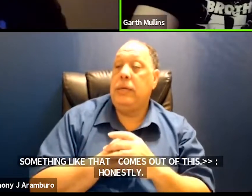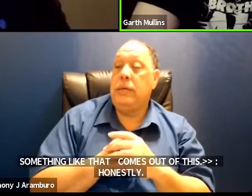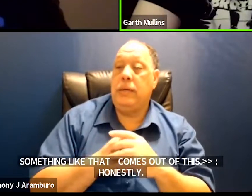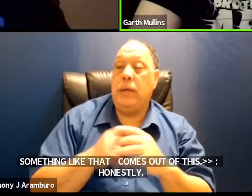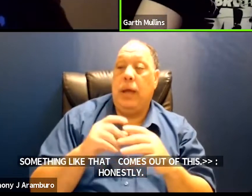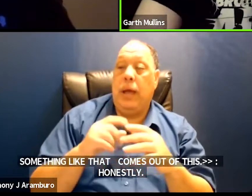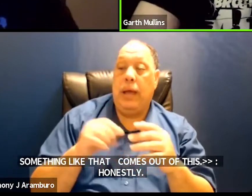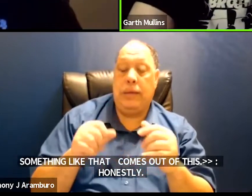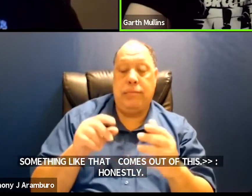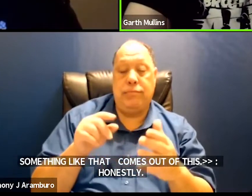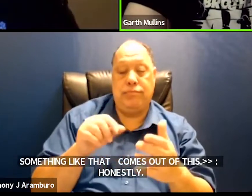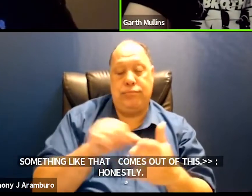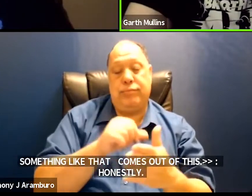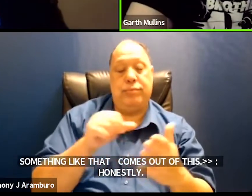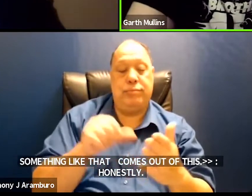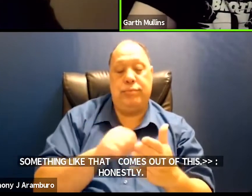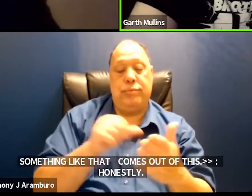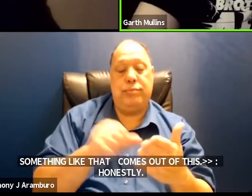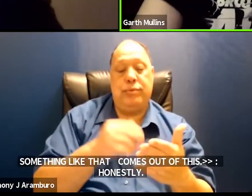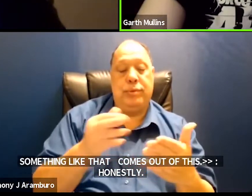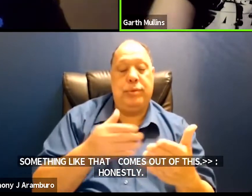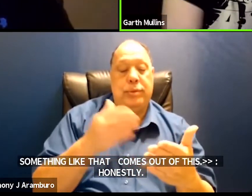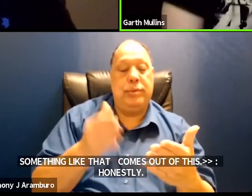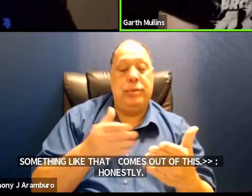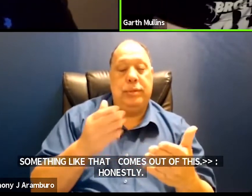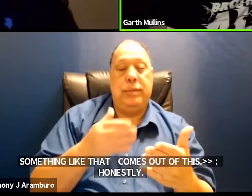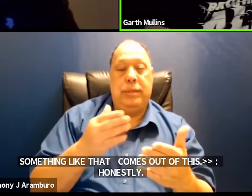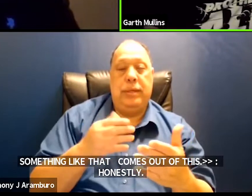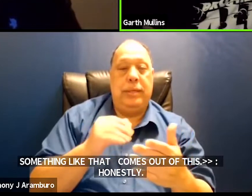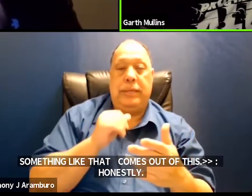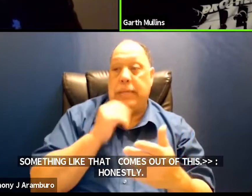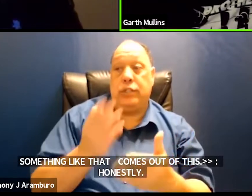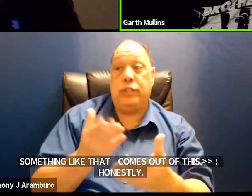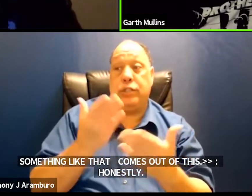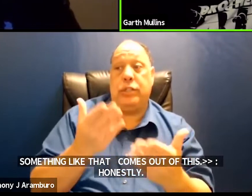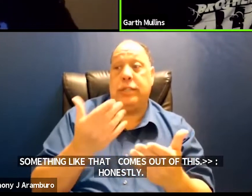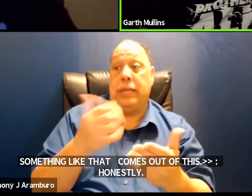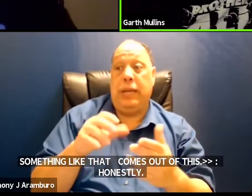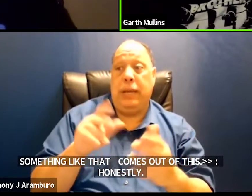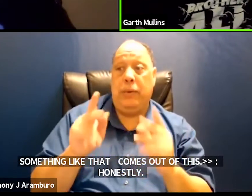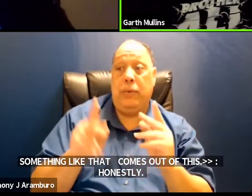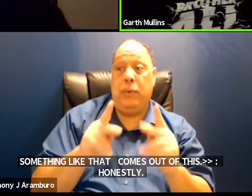not not suggesting anyone do it